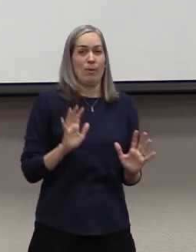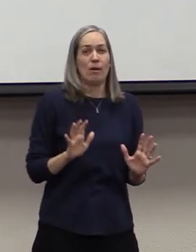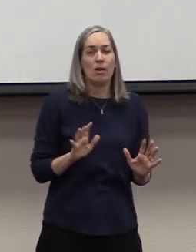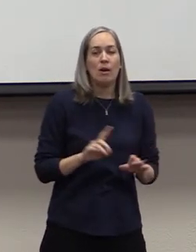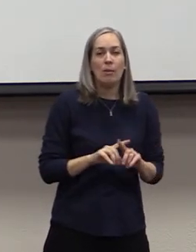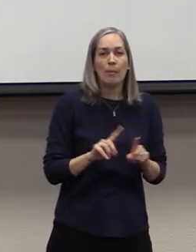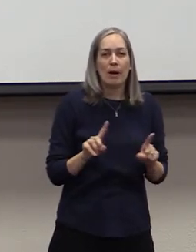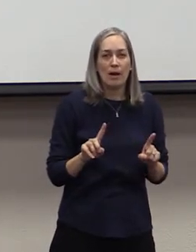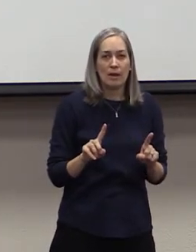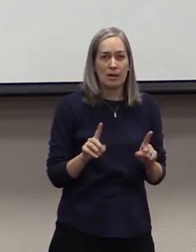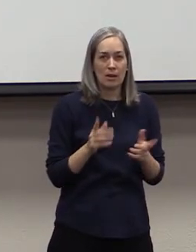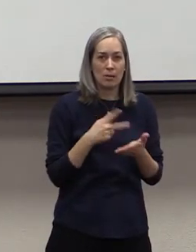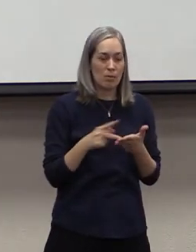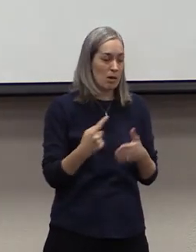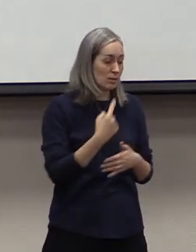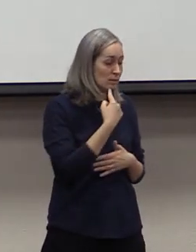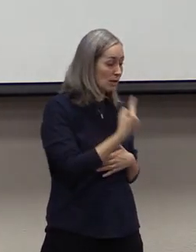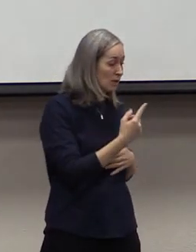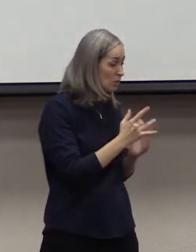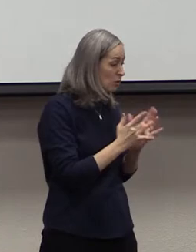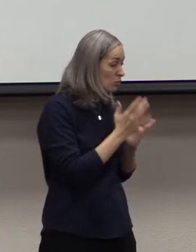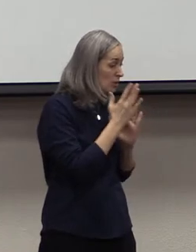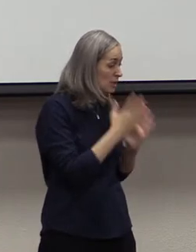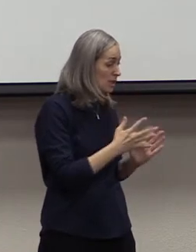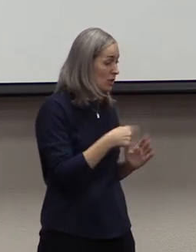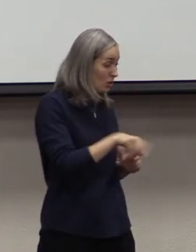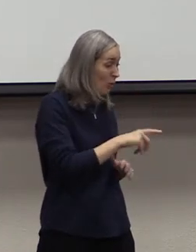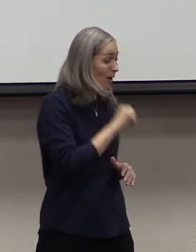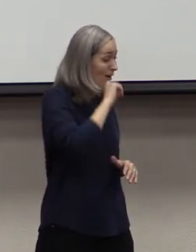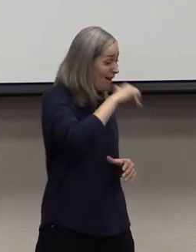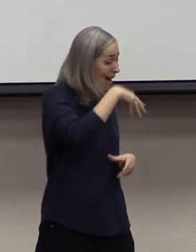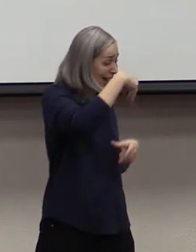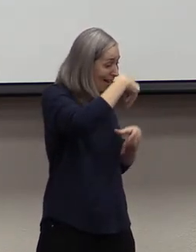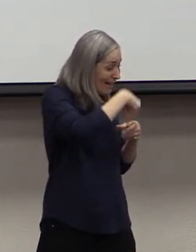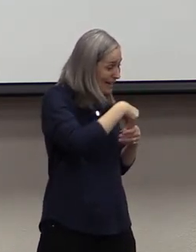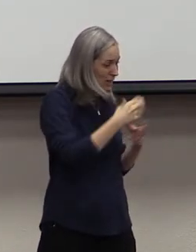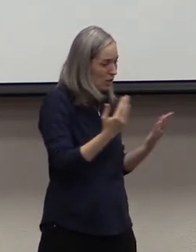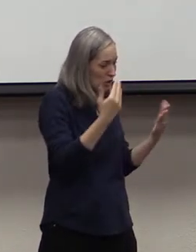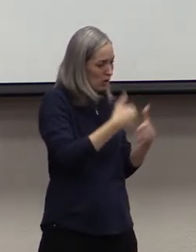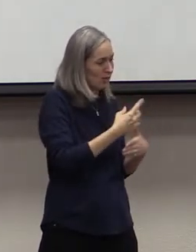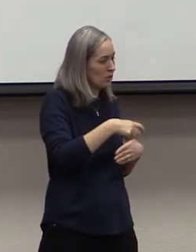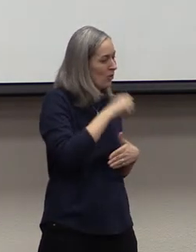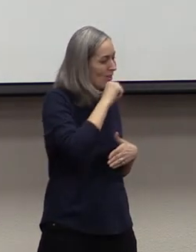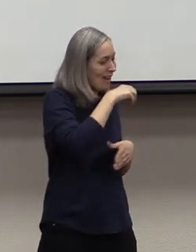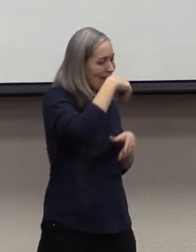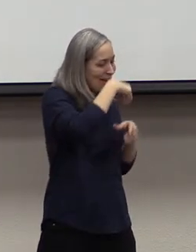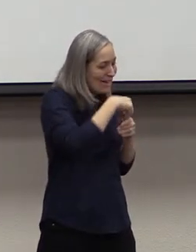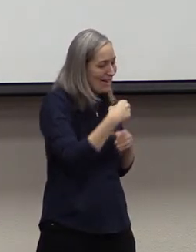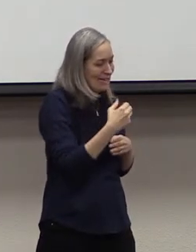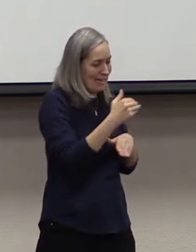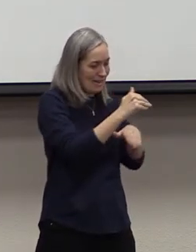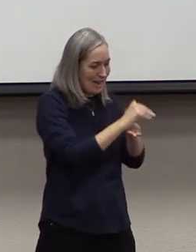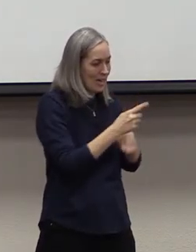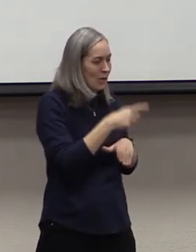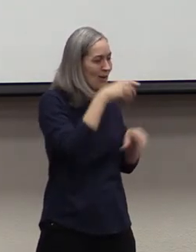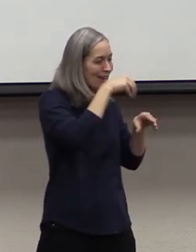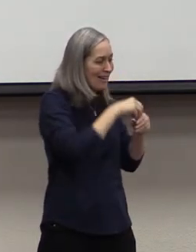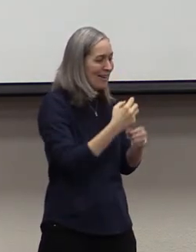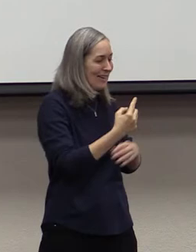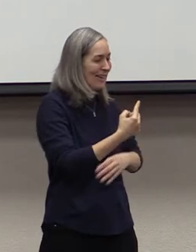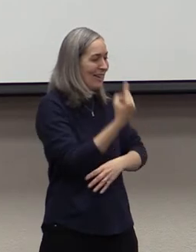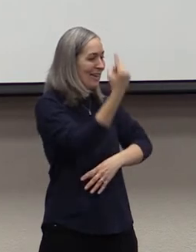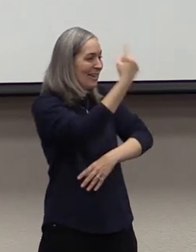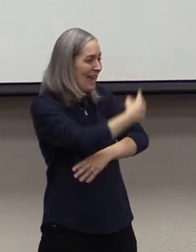turns to these Christians and he says, But you are not in that darkness. You are not in the night. You are in the day. You are in the light.